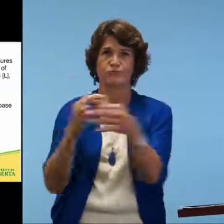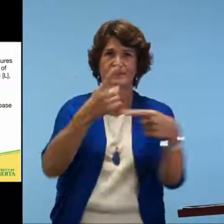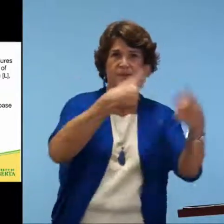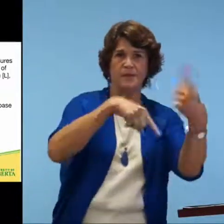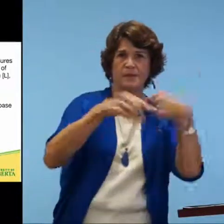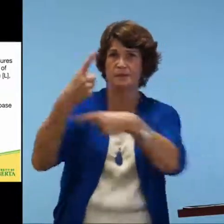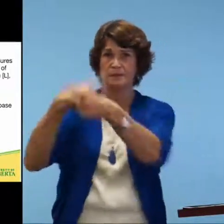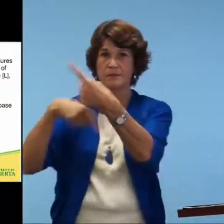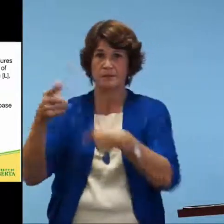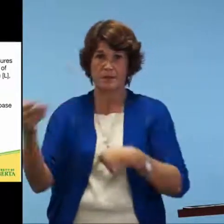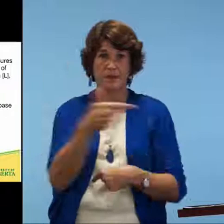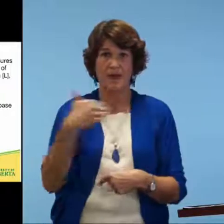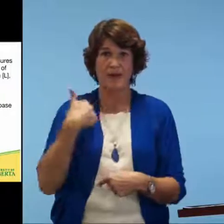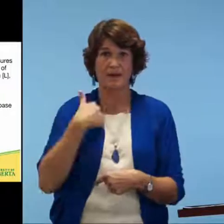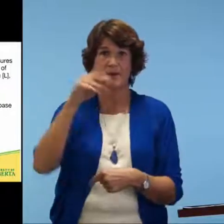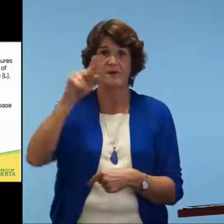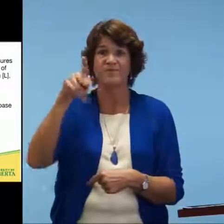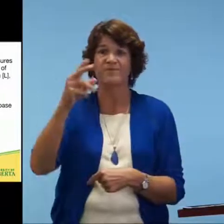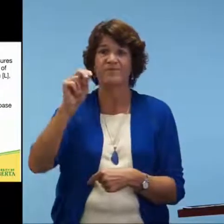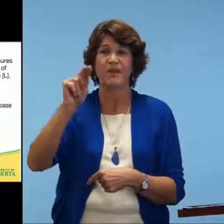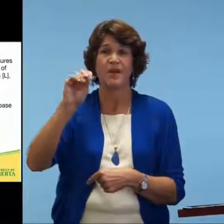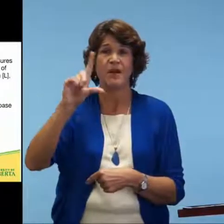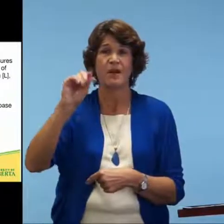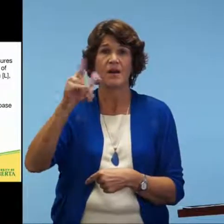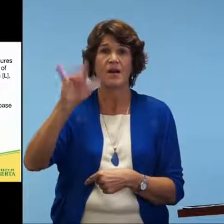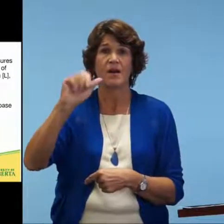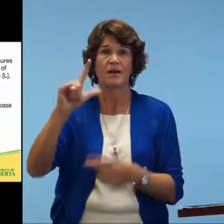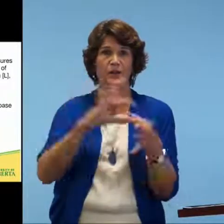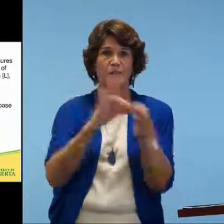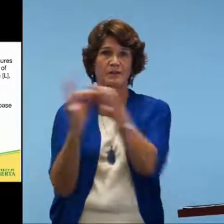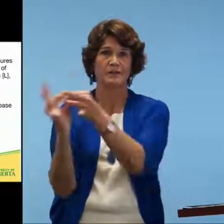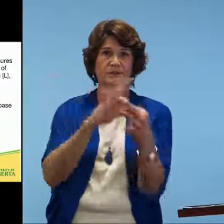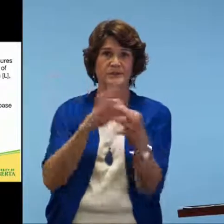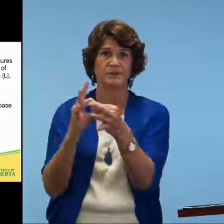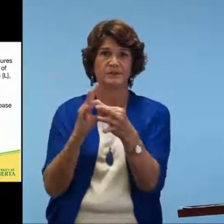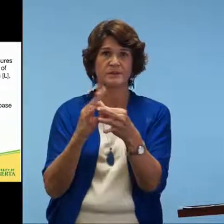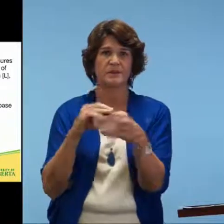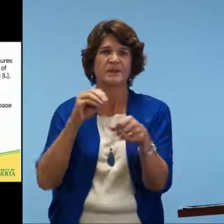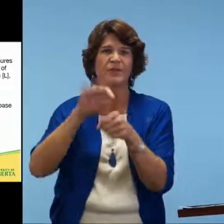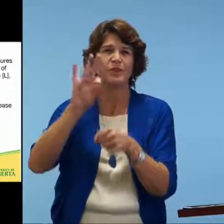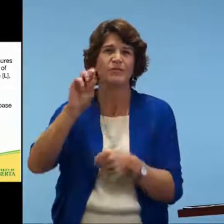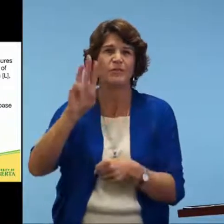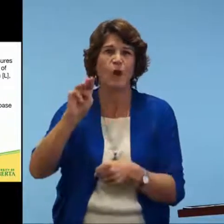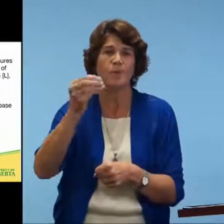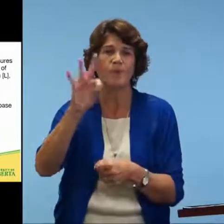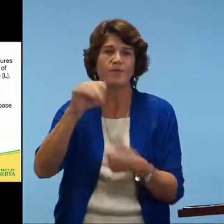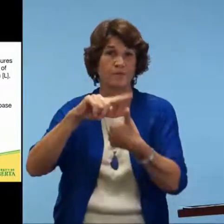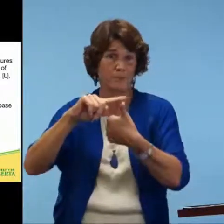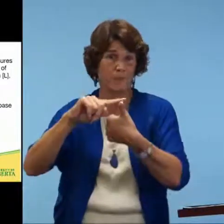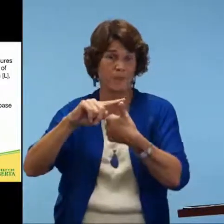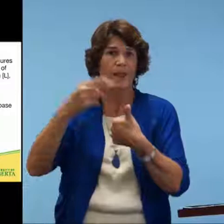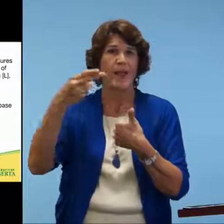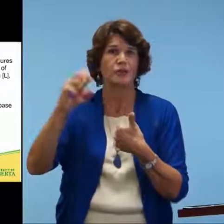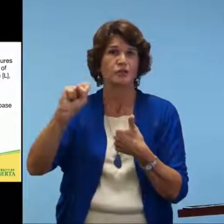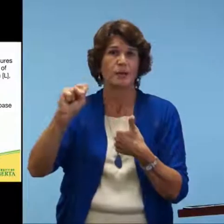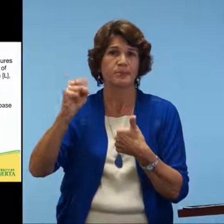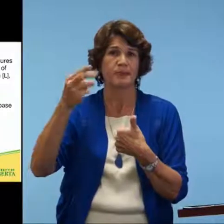between sons. And what phonological relationships are there. So we look at these